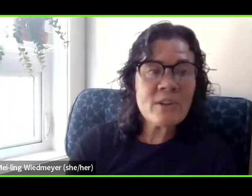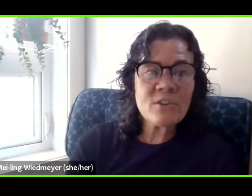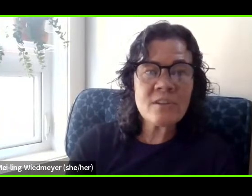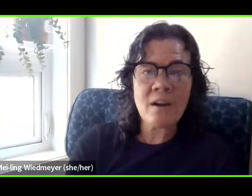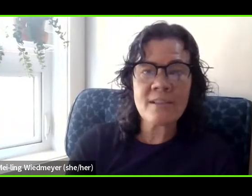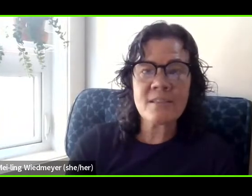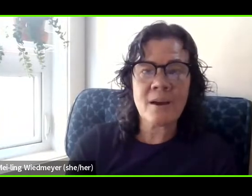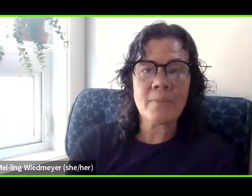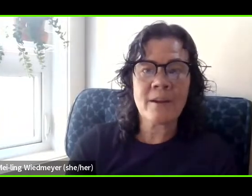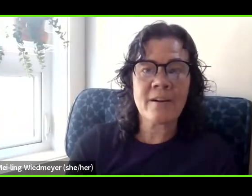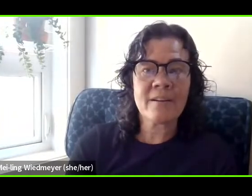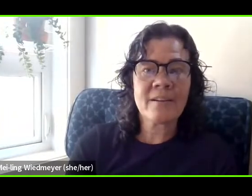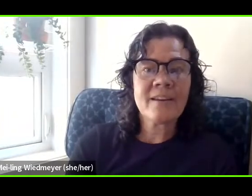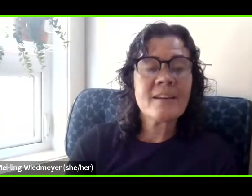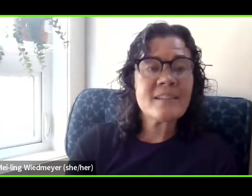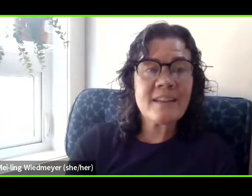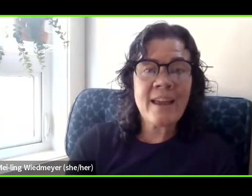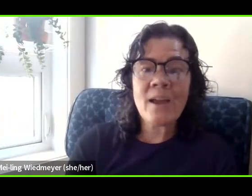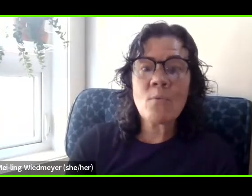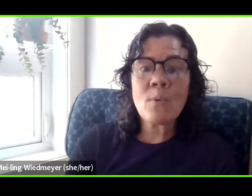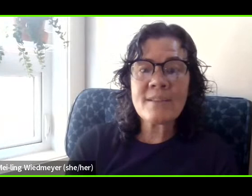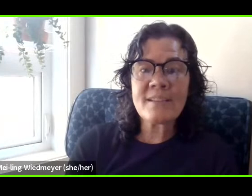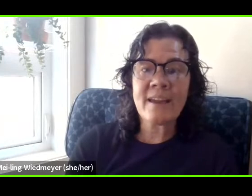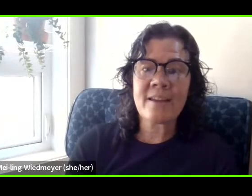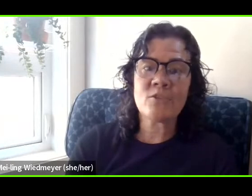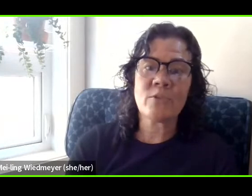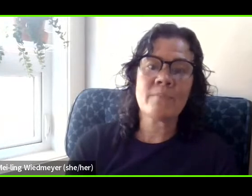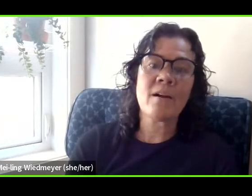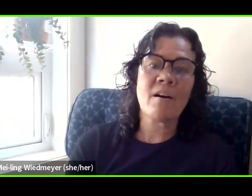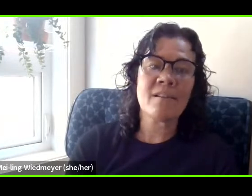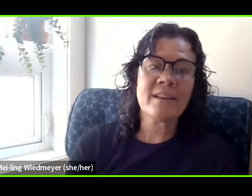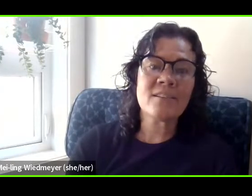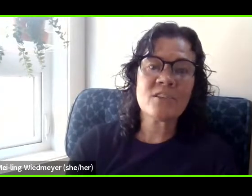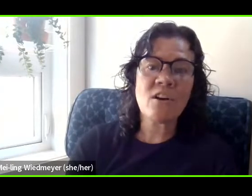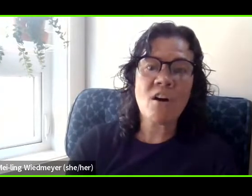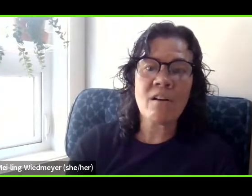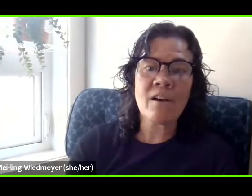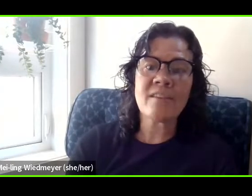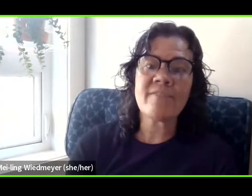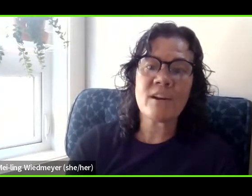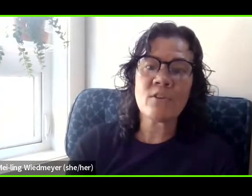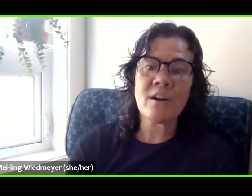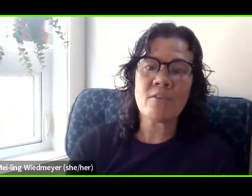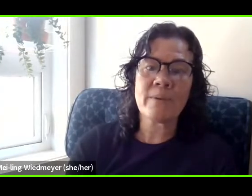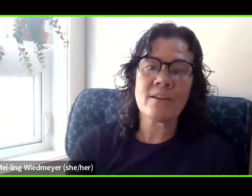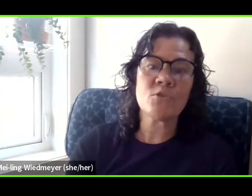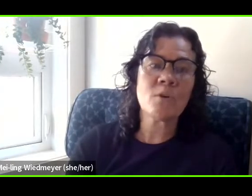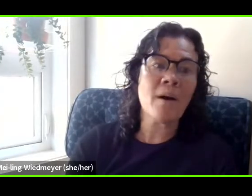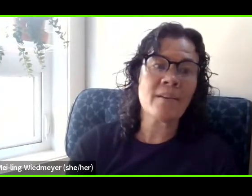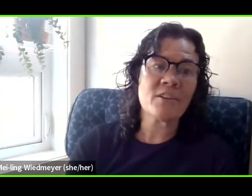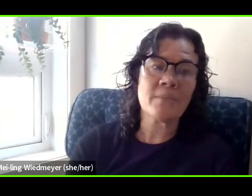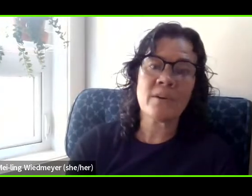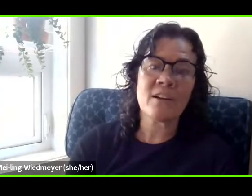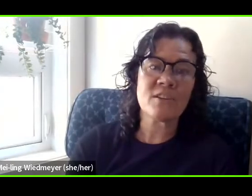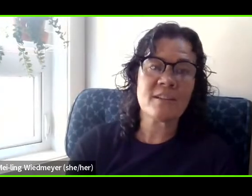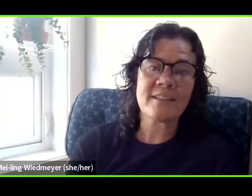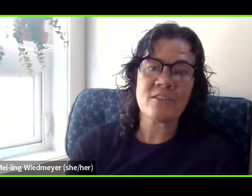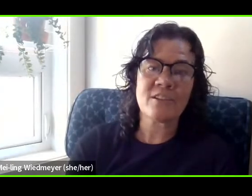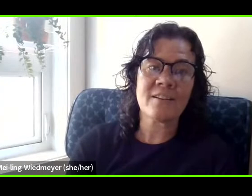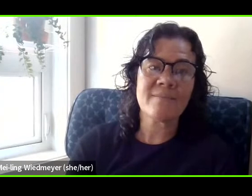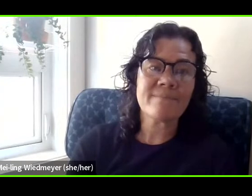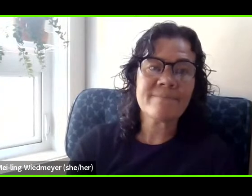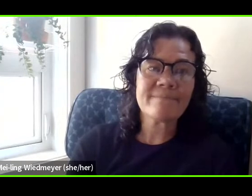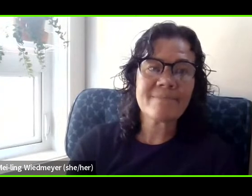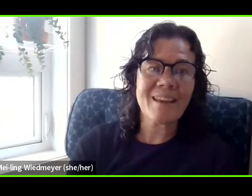But we should not stop there. Today, I once again join my colleagues to call on the federal government to abolish immigration